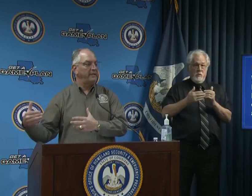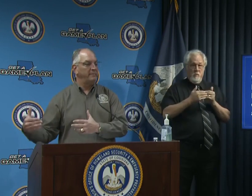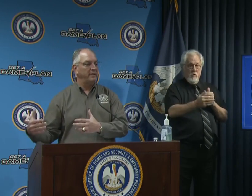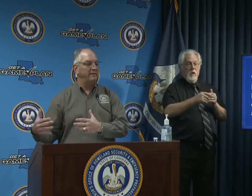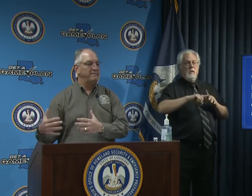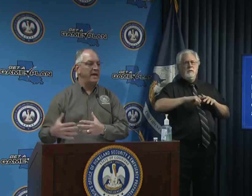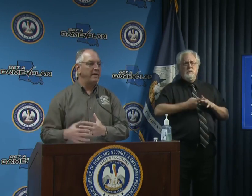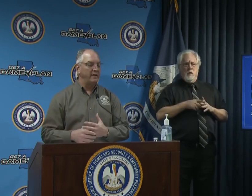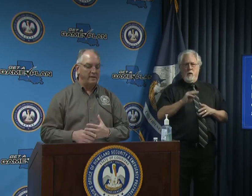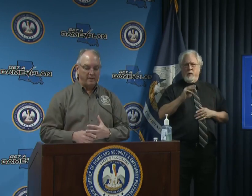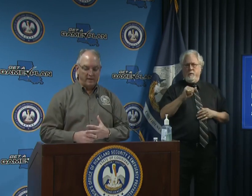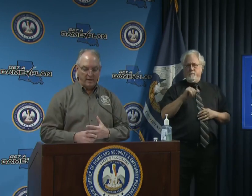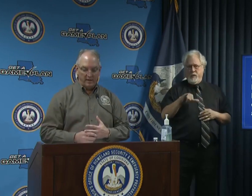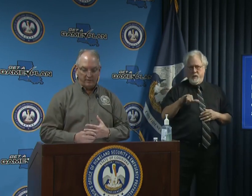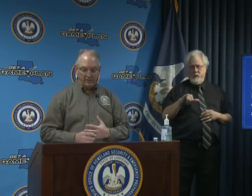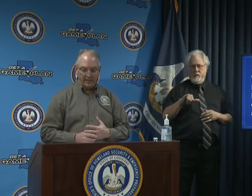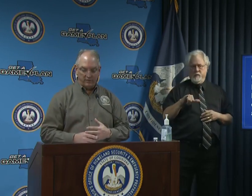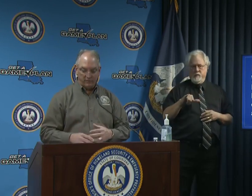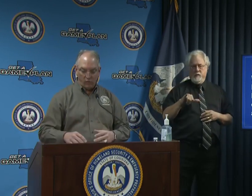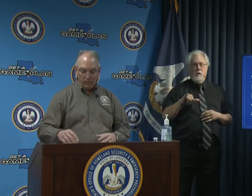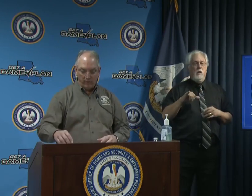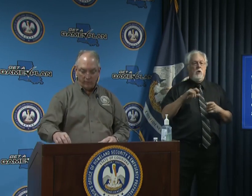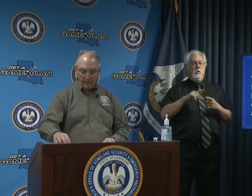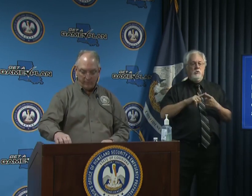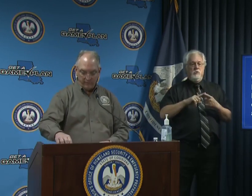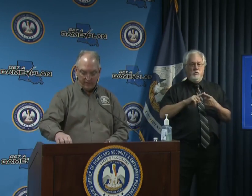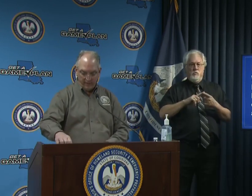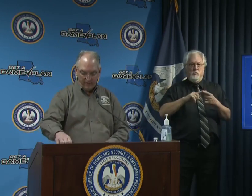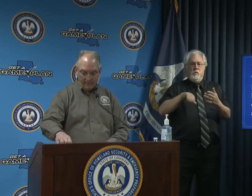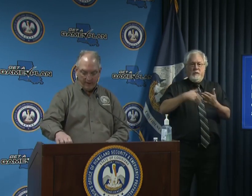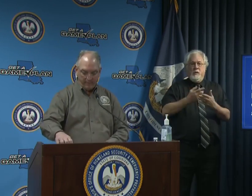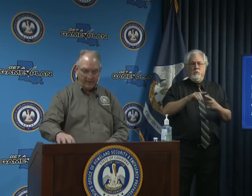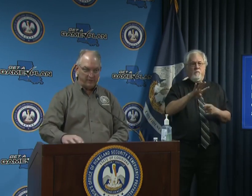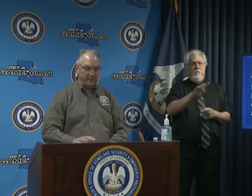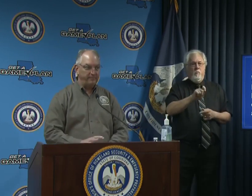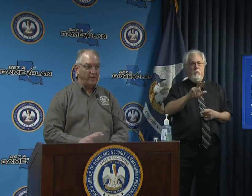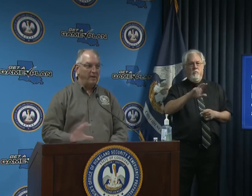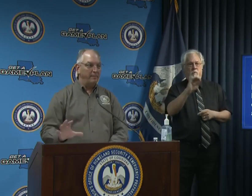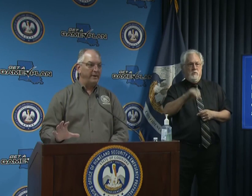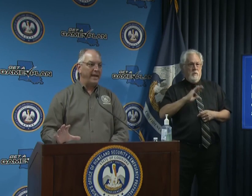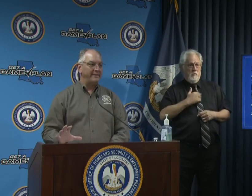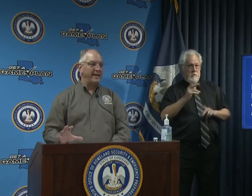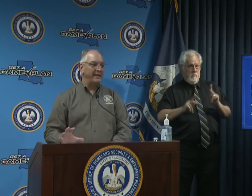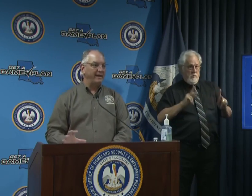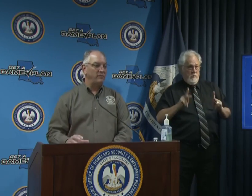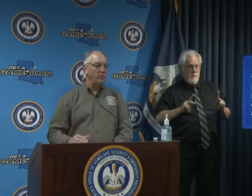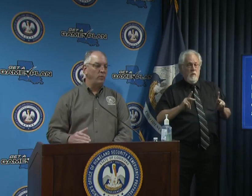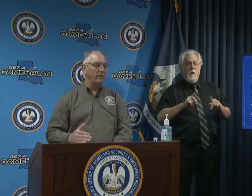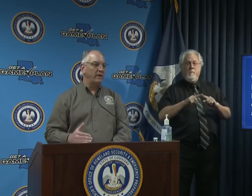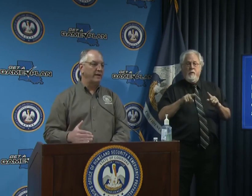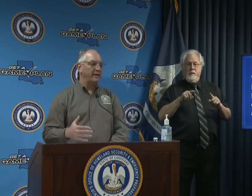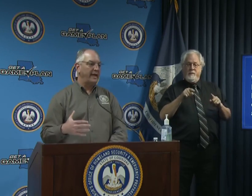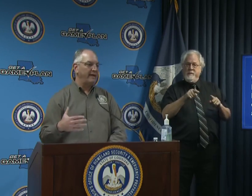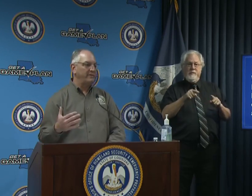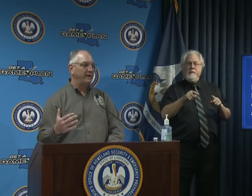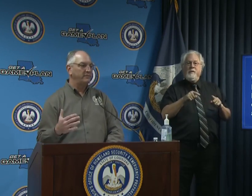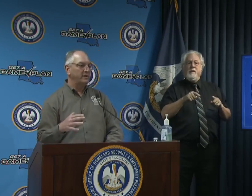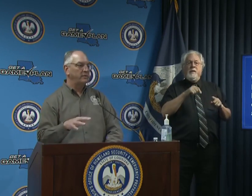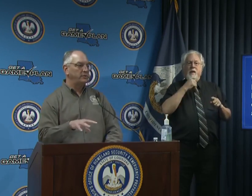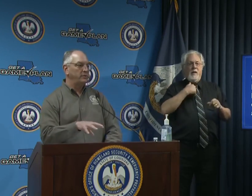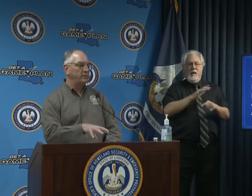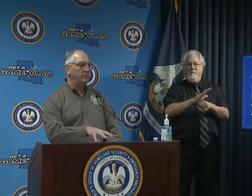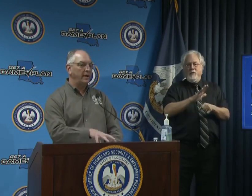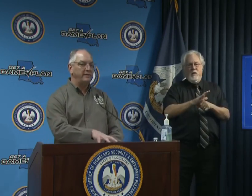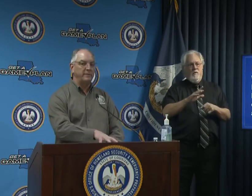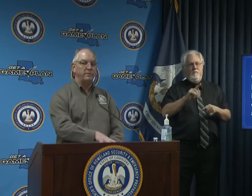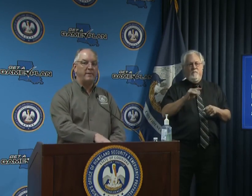starting in the month of may uh to get to 4.3 percent of our population but at that level we are not going to have enough